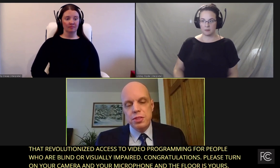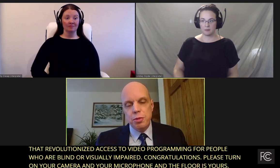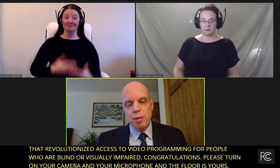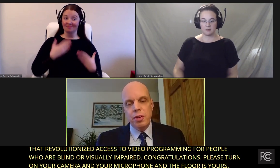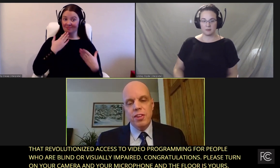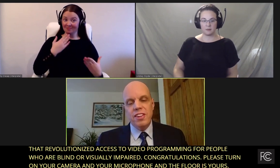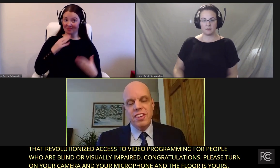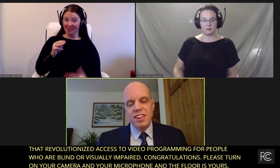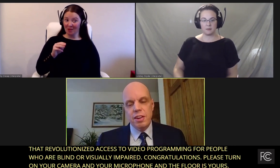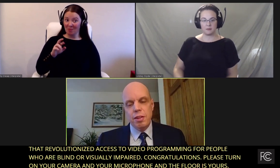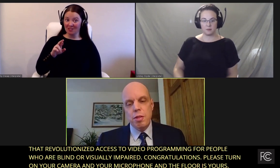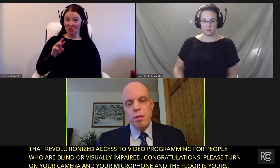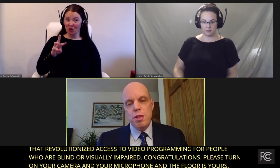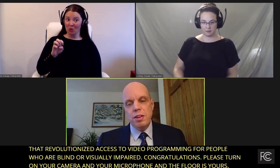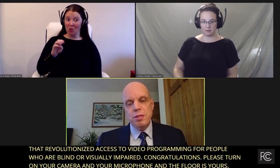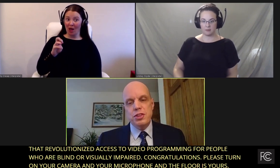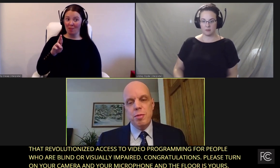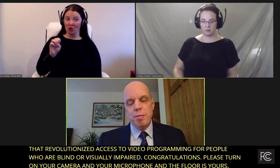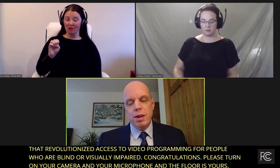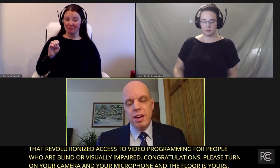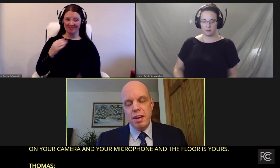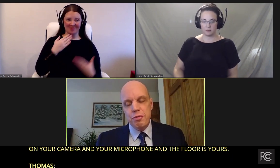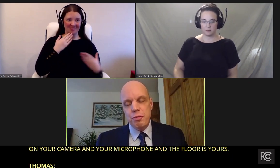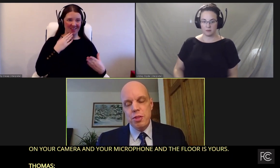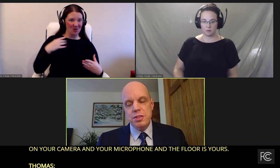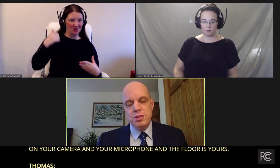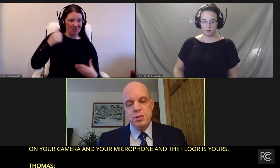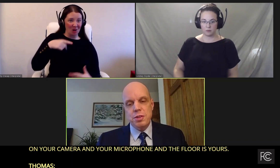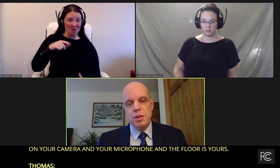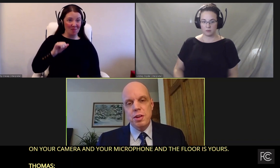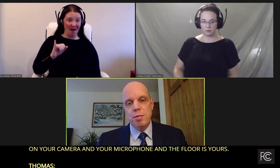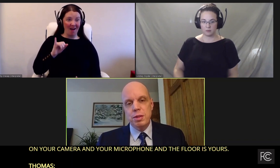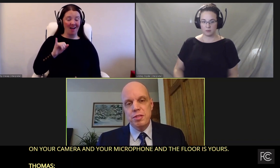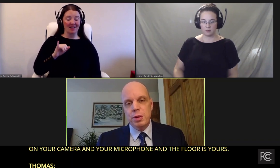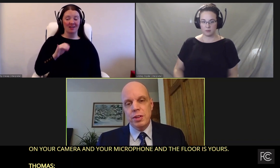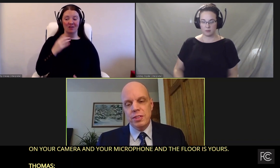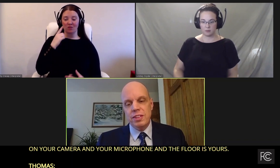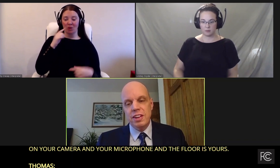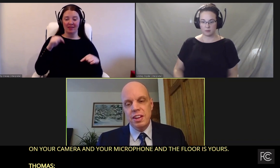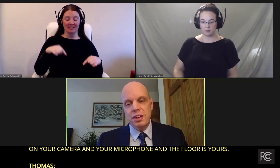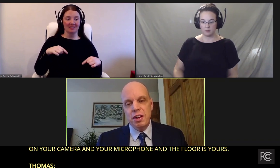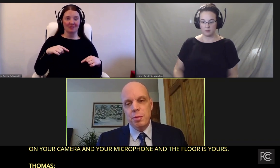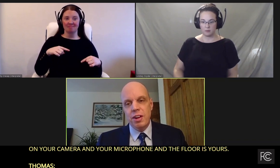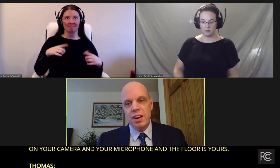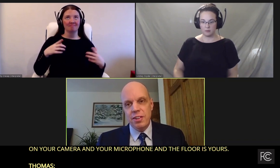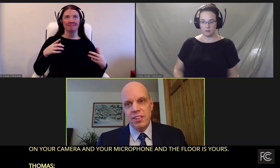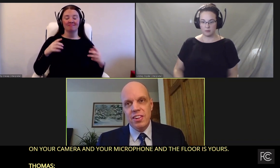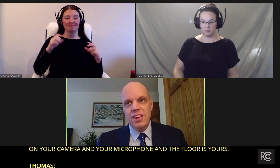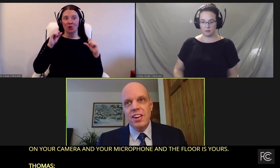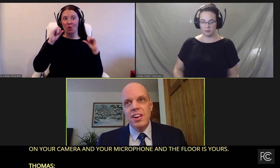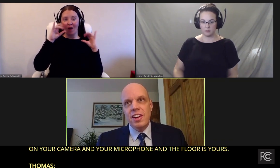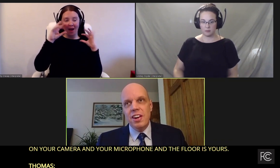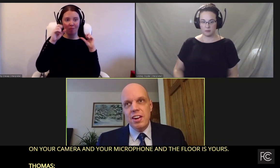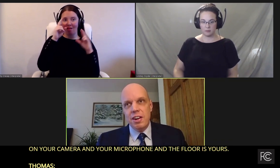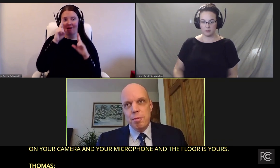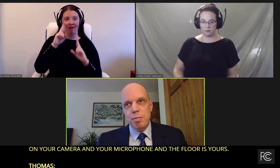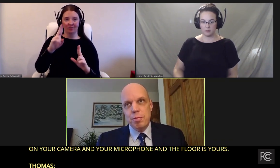Thank you, Mr. Weber. Thank you, Chairman Pai, for this unbelievable and incredible honor.